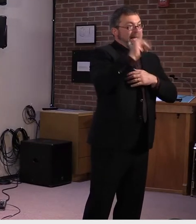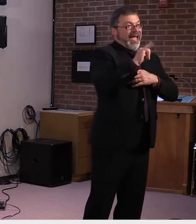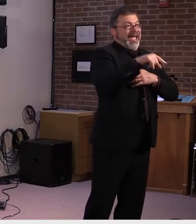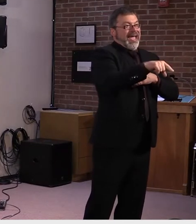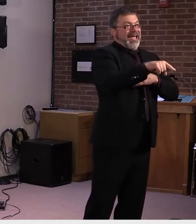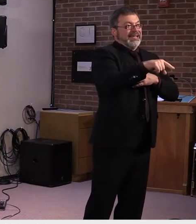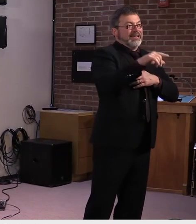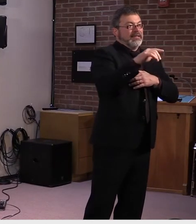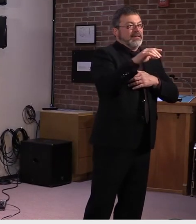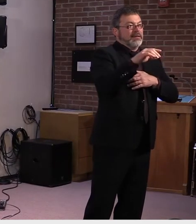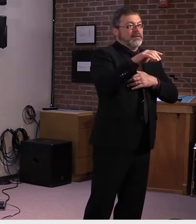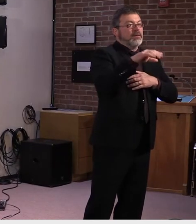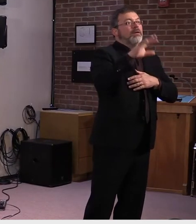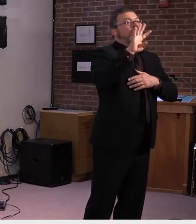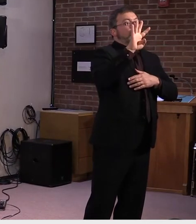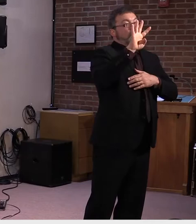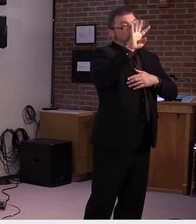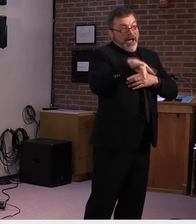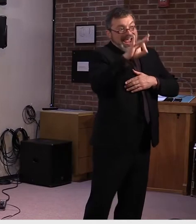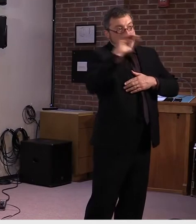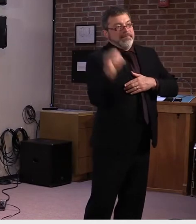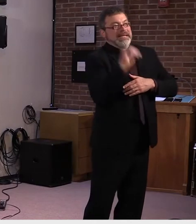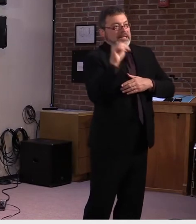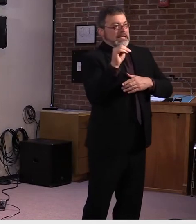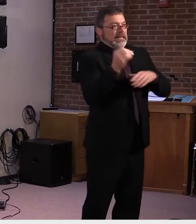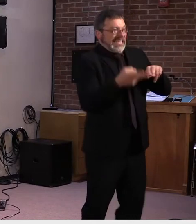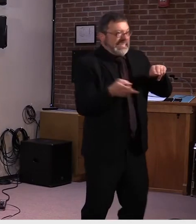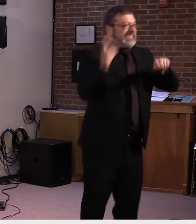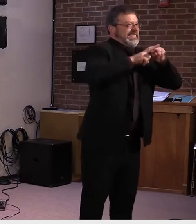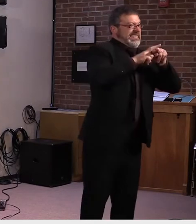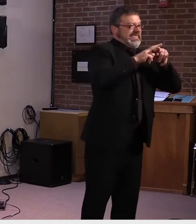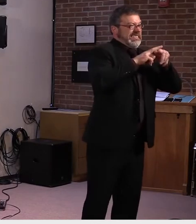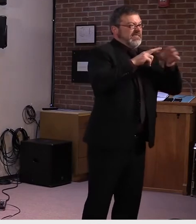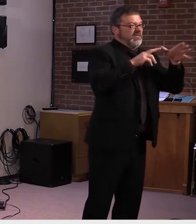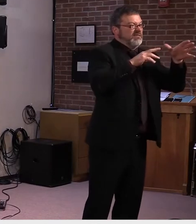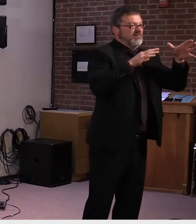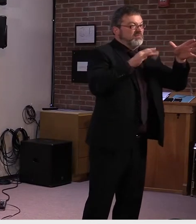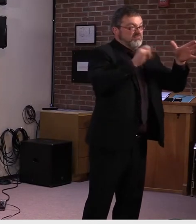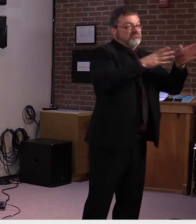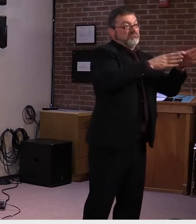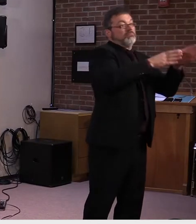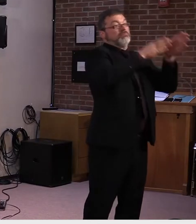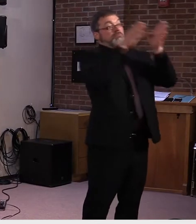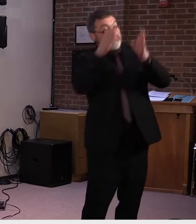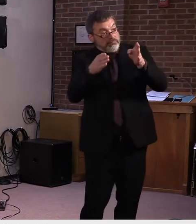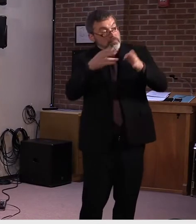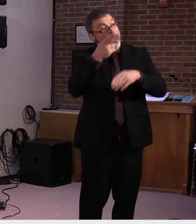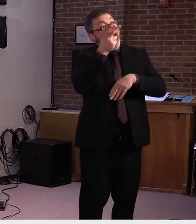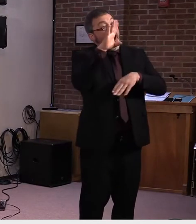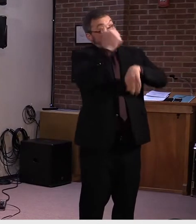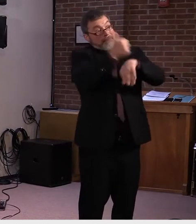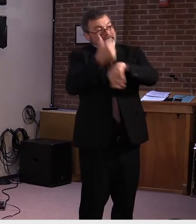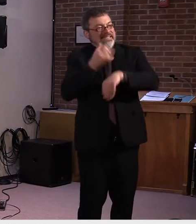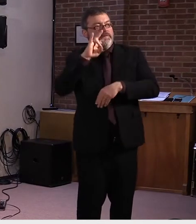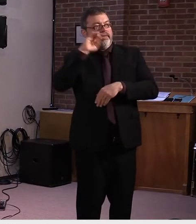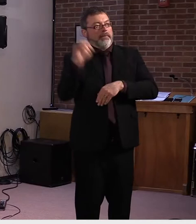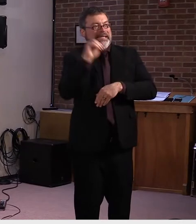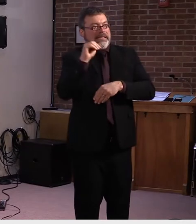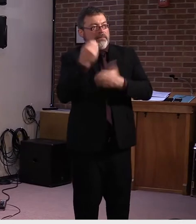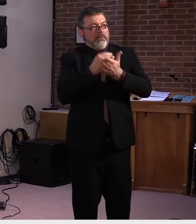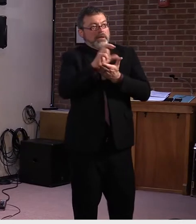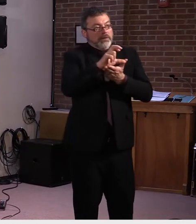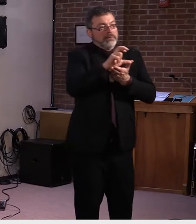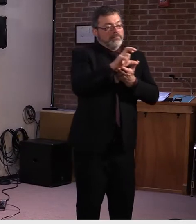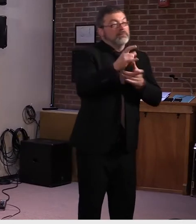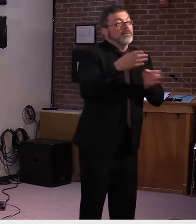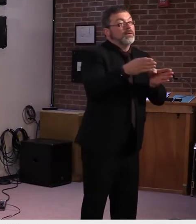grants, about $7 million. And then a community lead grant to help us put this all together with community